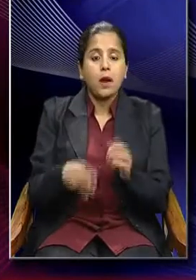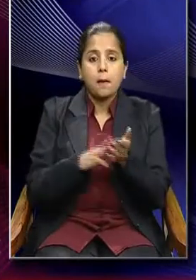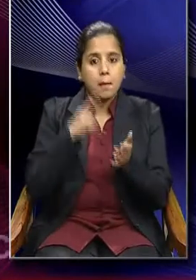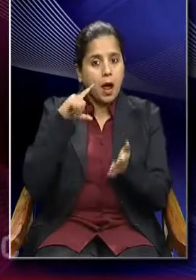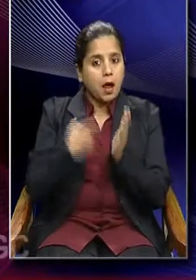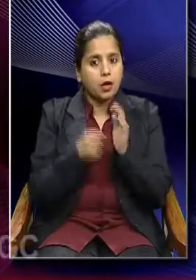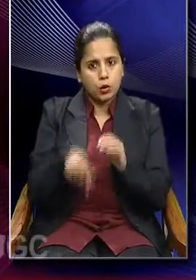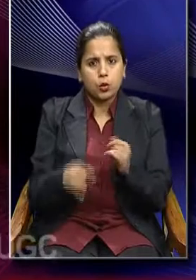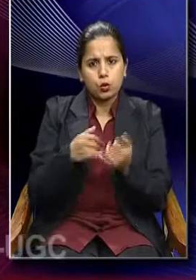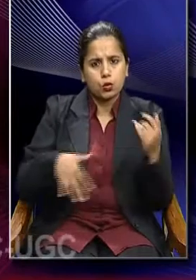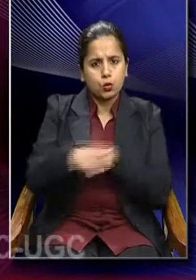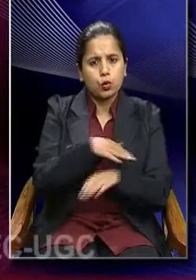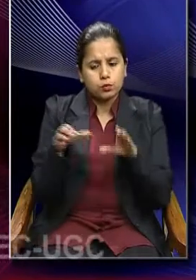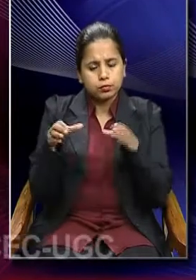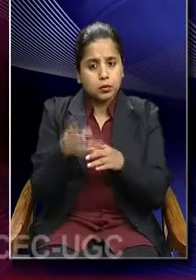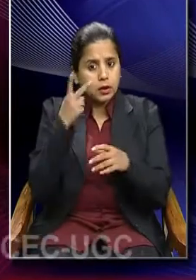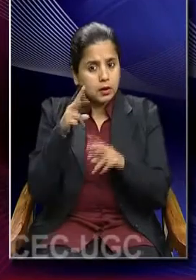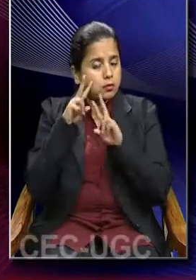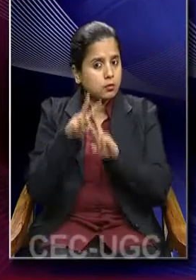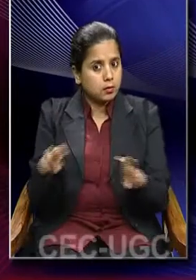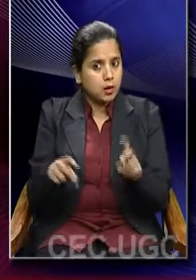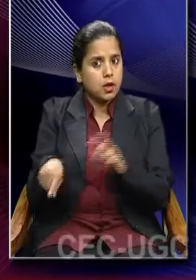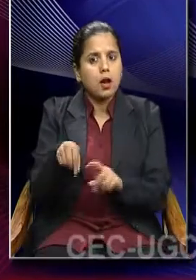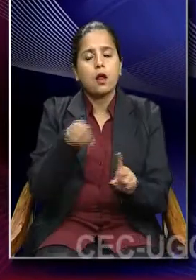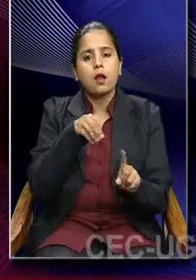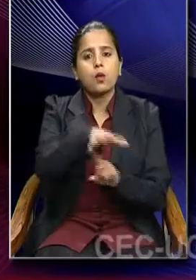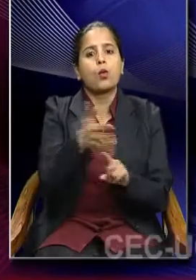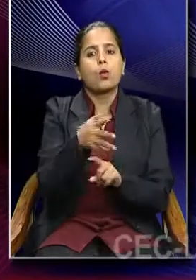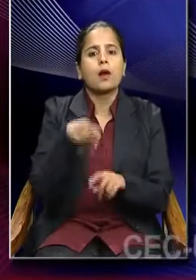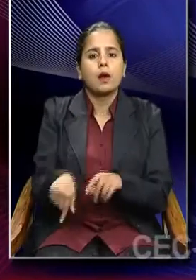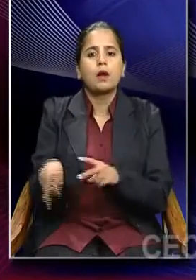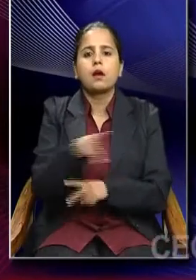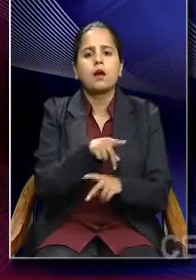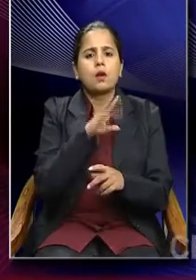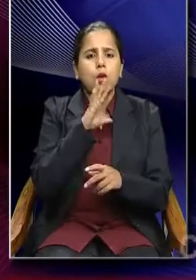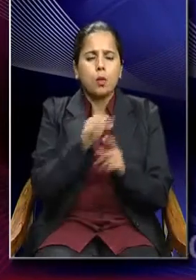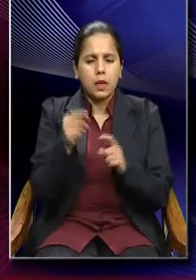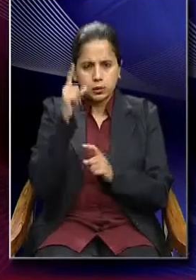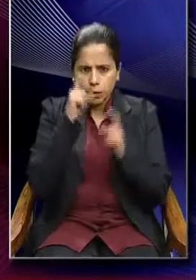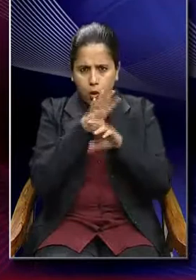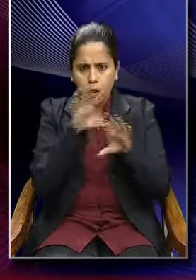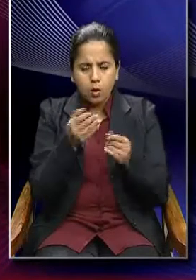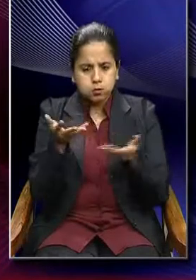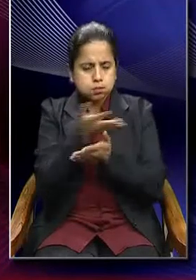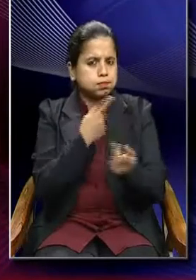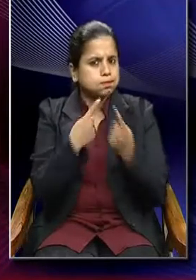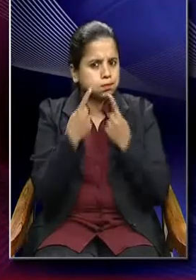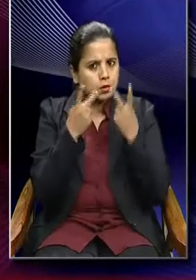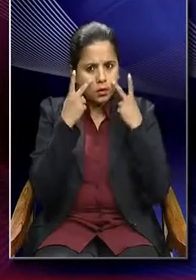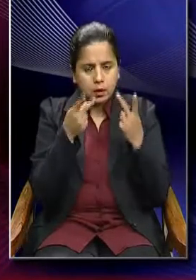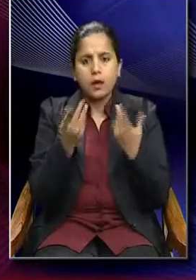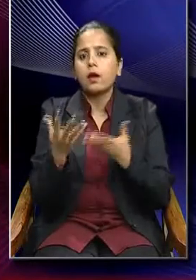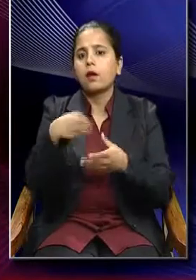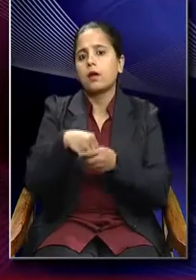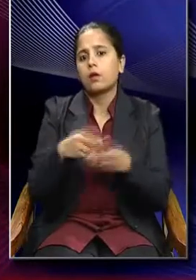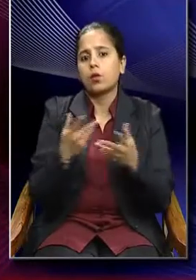perspective was influenced by symbolic interactionism and that would include